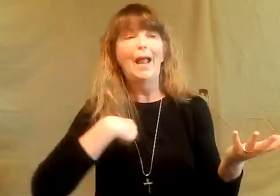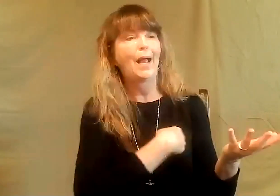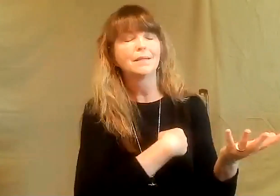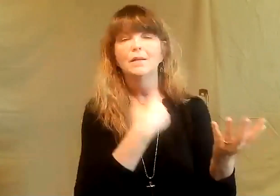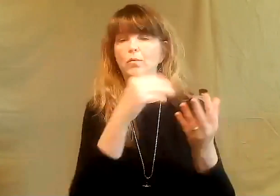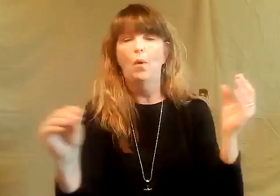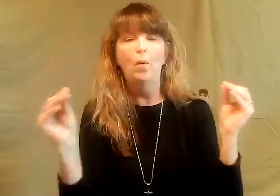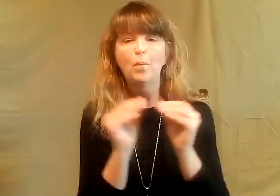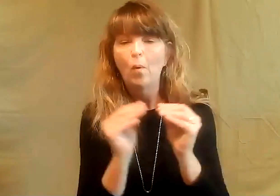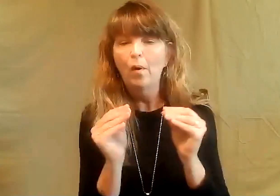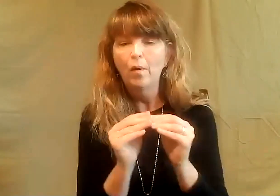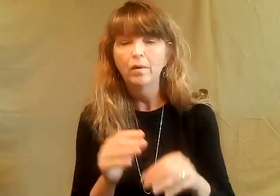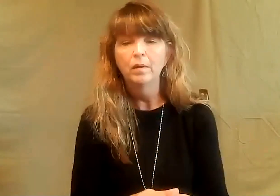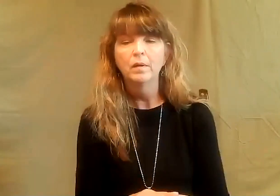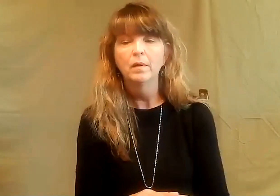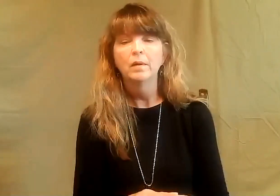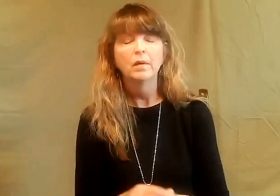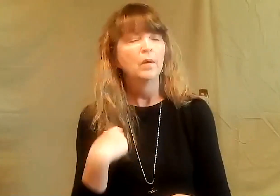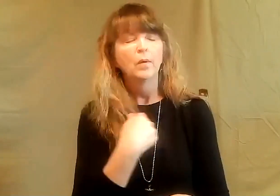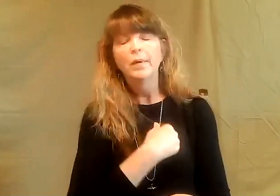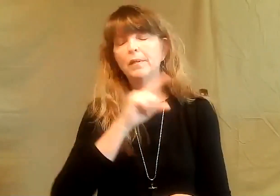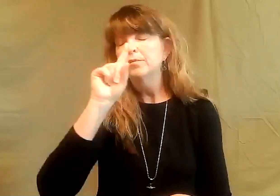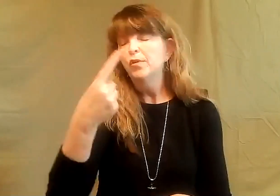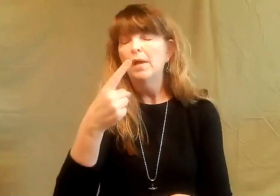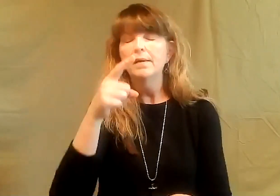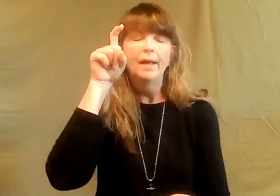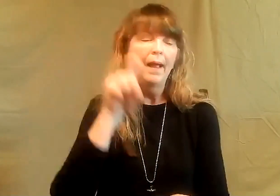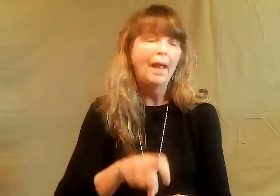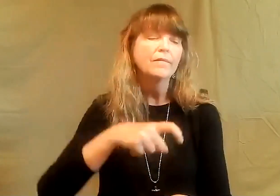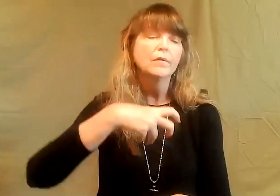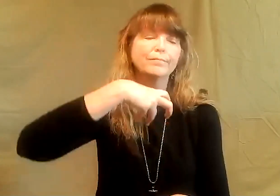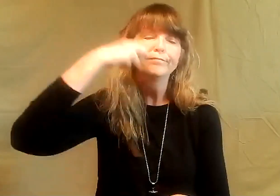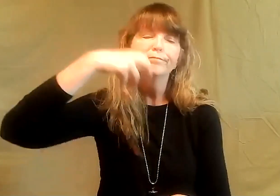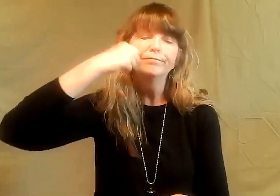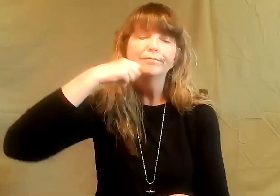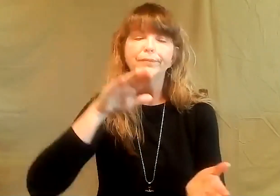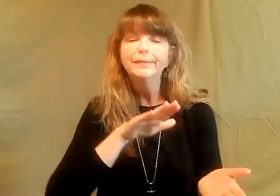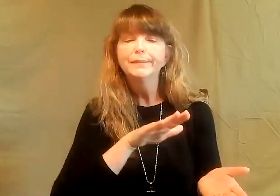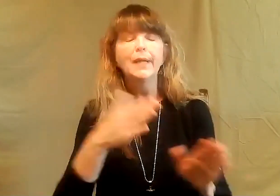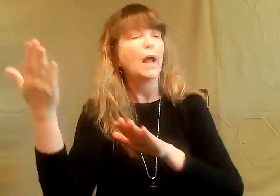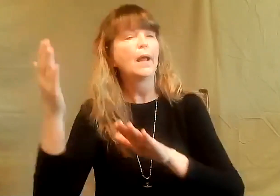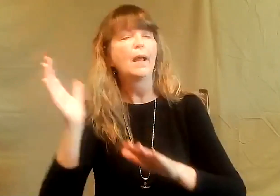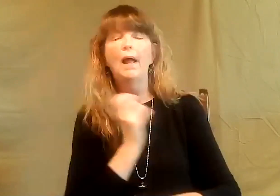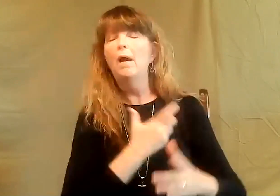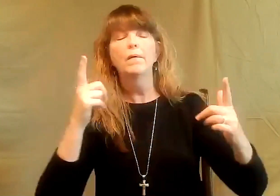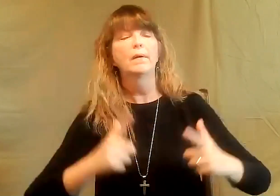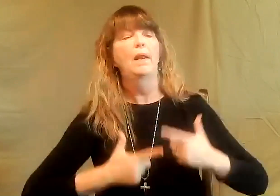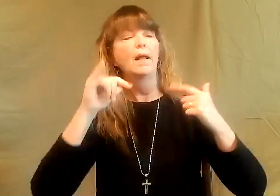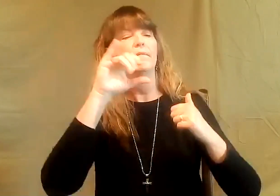that they don't need us anymore that we're unnecessary we're just